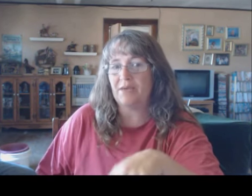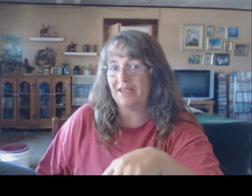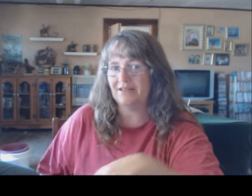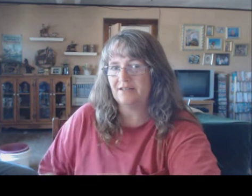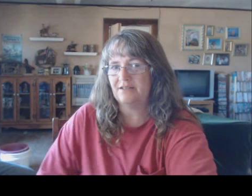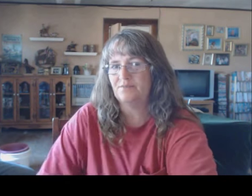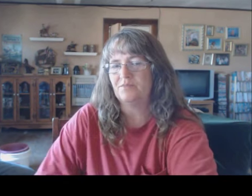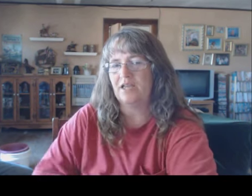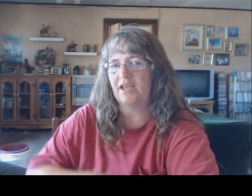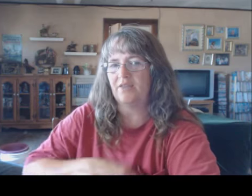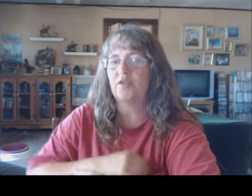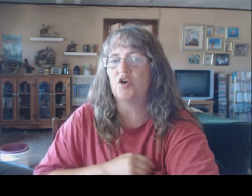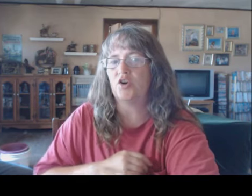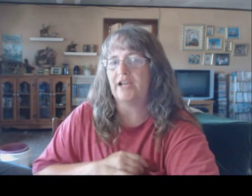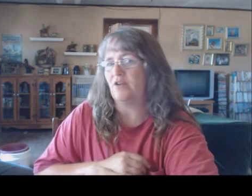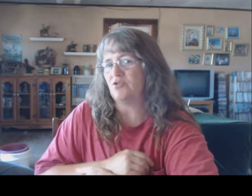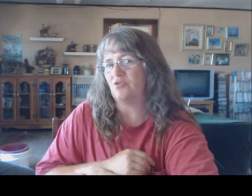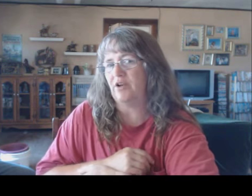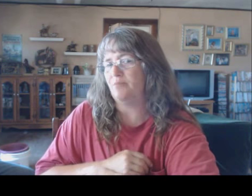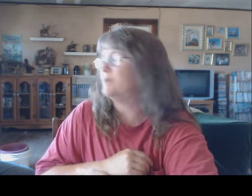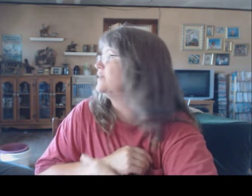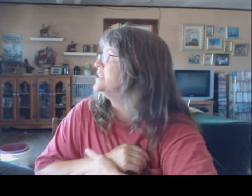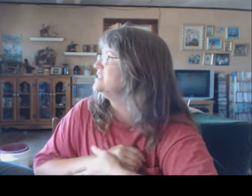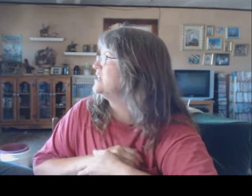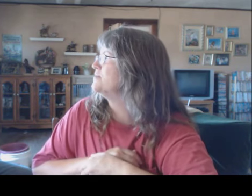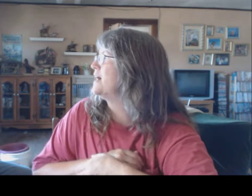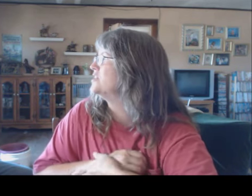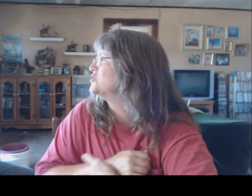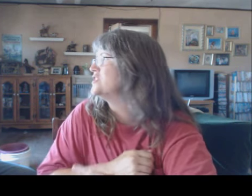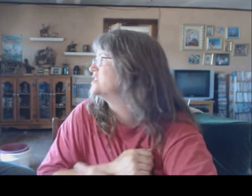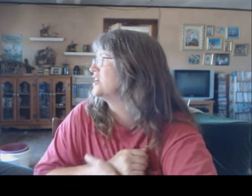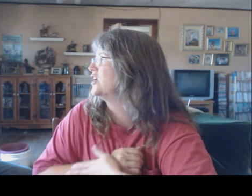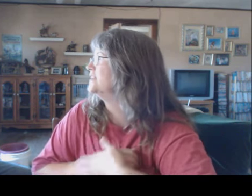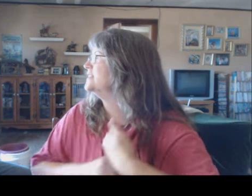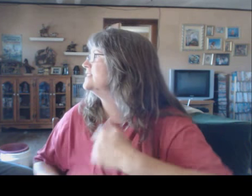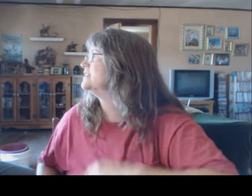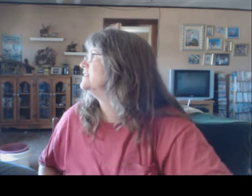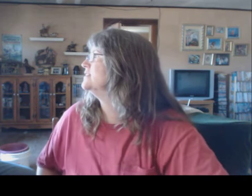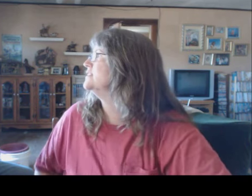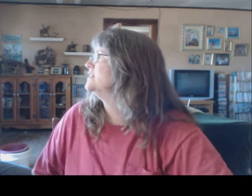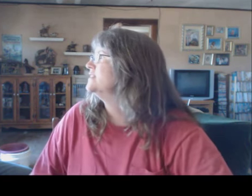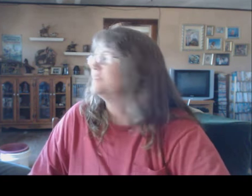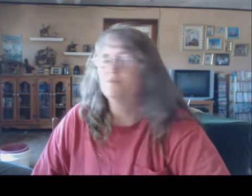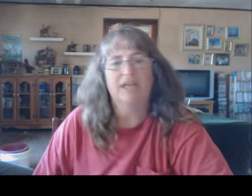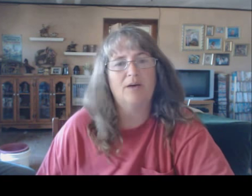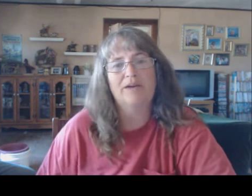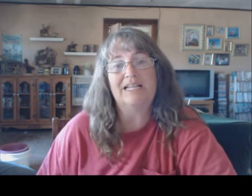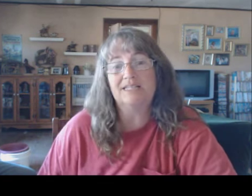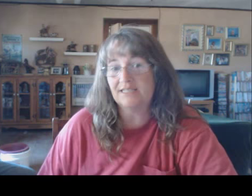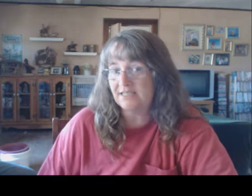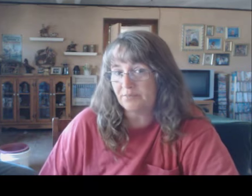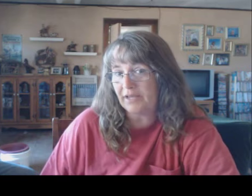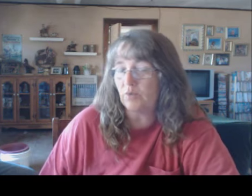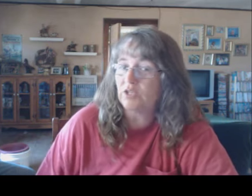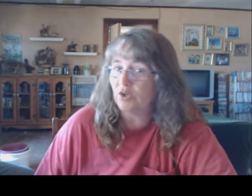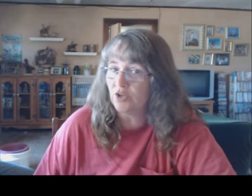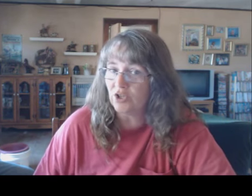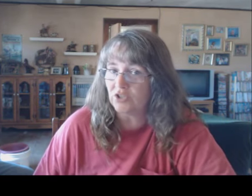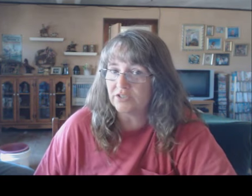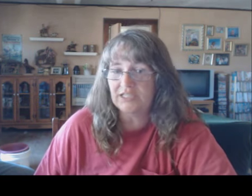he's penned. And the girl cows are around. But when he's out of pasture, he's not crazy, is he? And when he's in his pen with no girls,